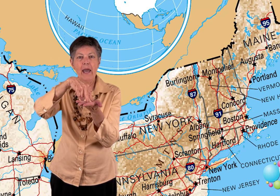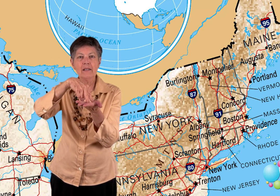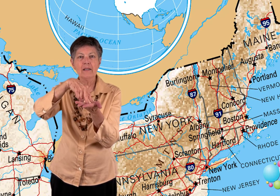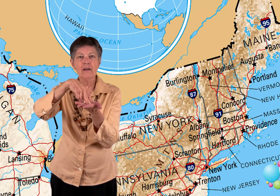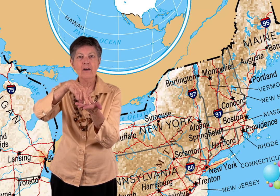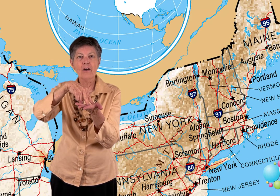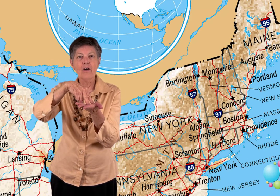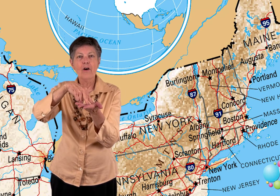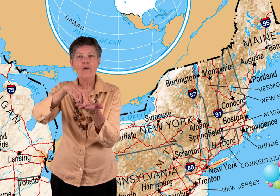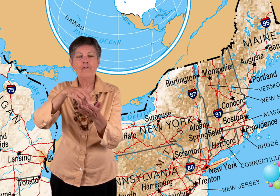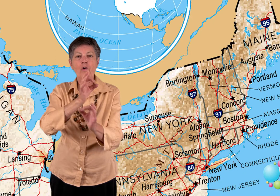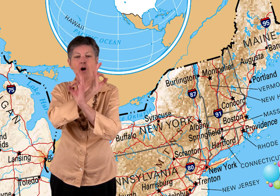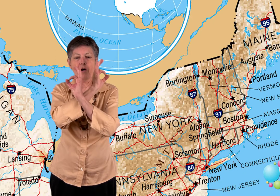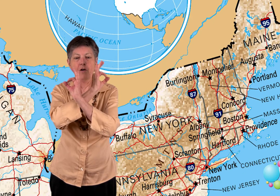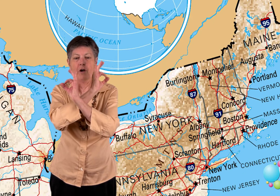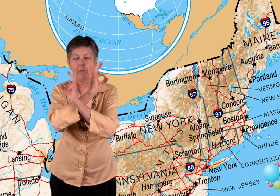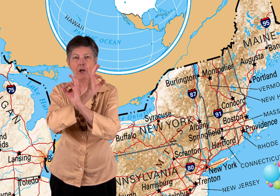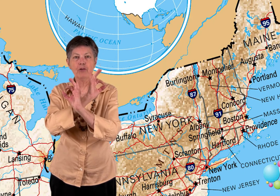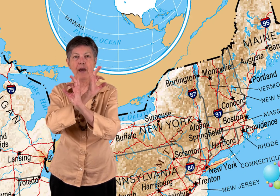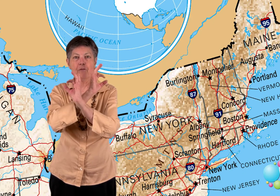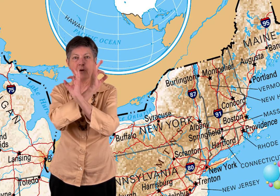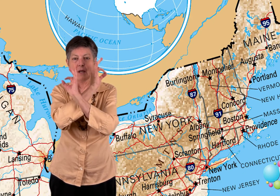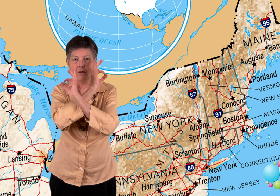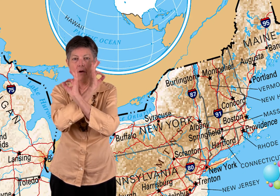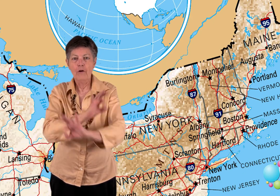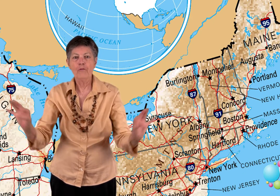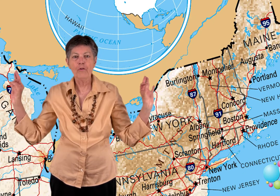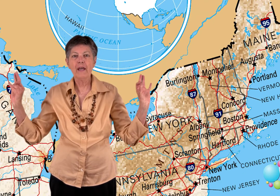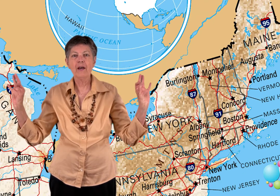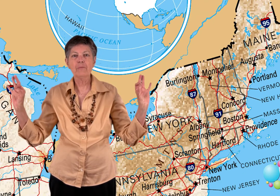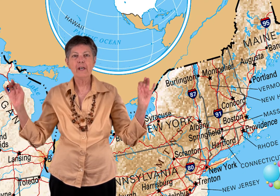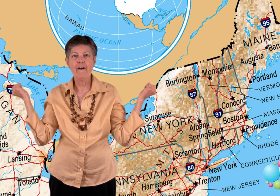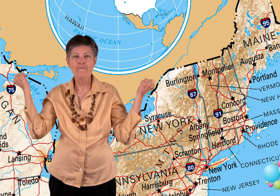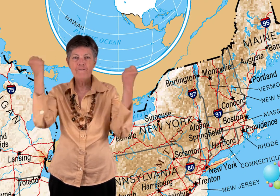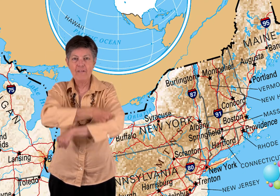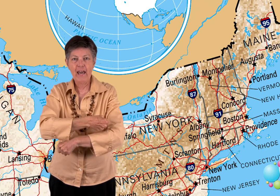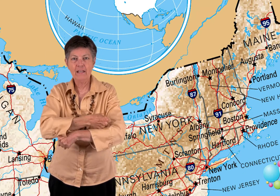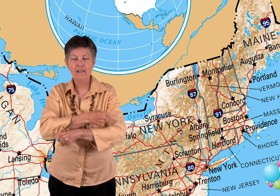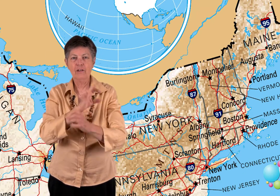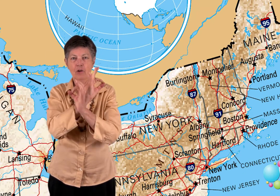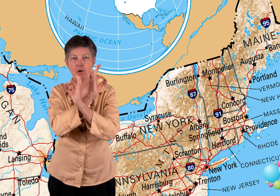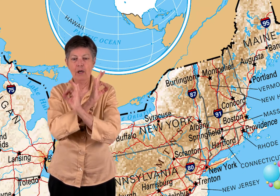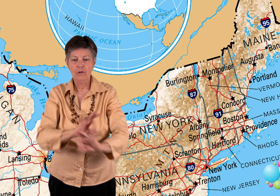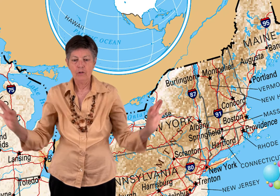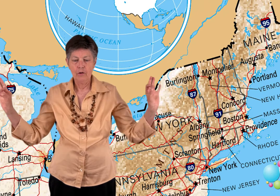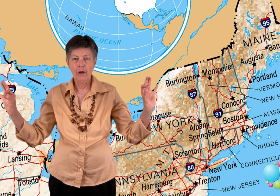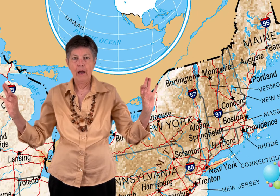for, and we're going to do that free, freedom's fight. So, come out